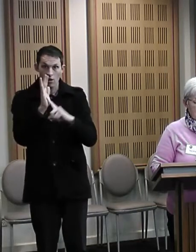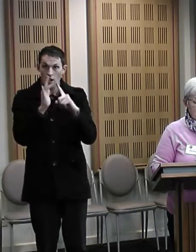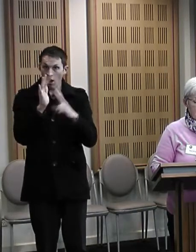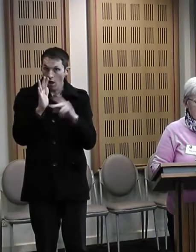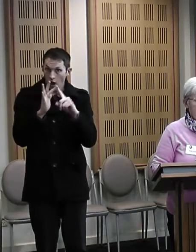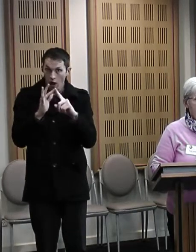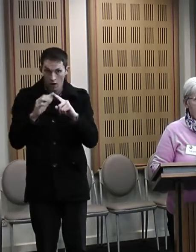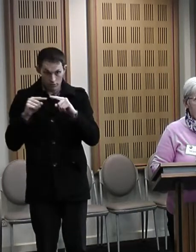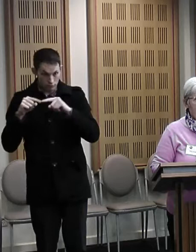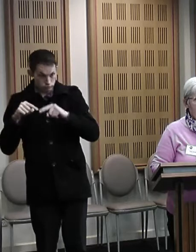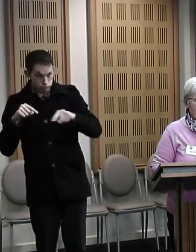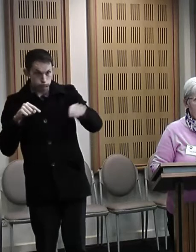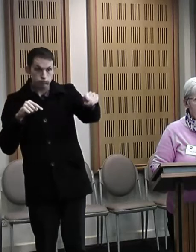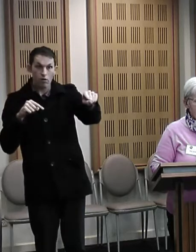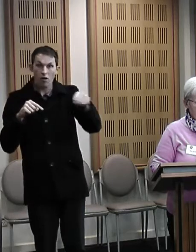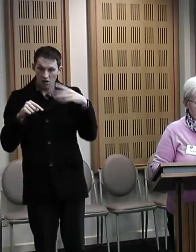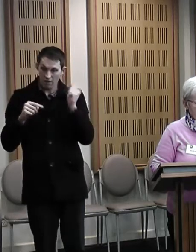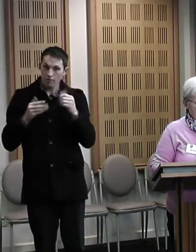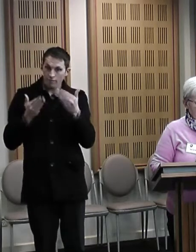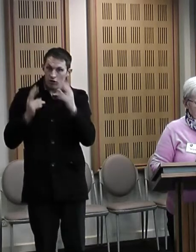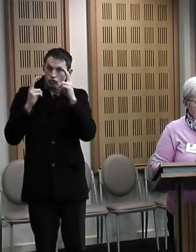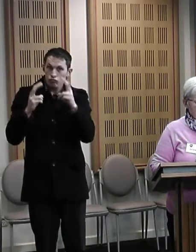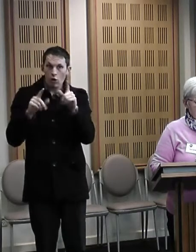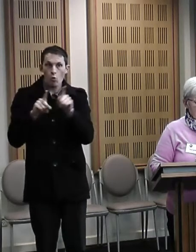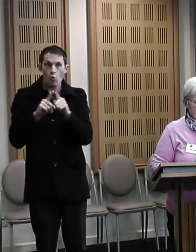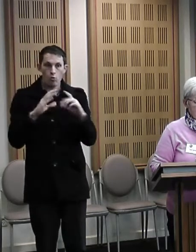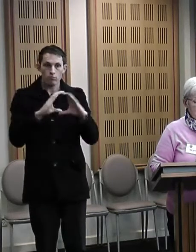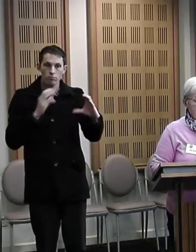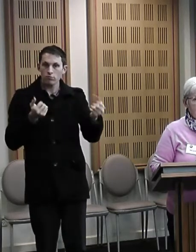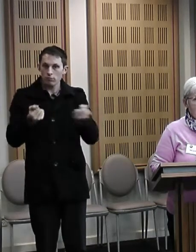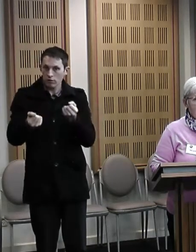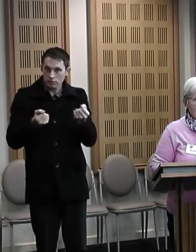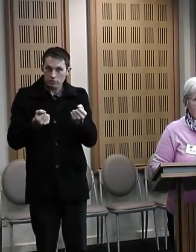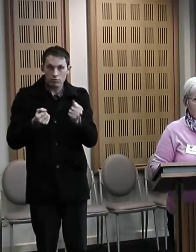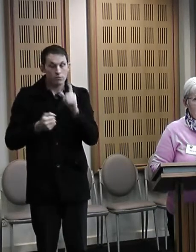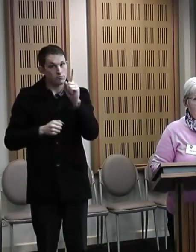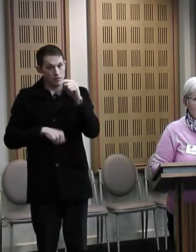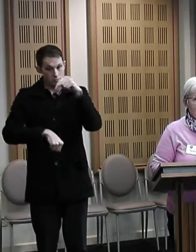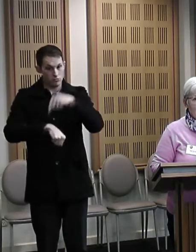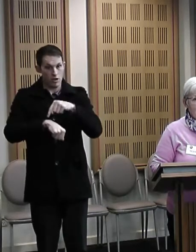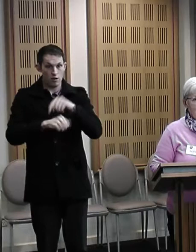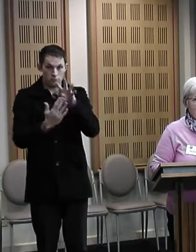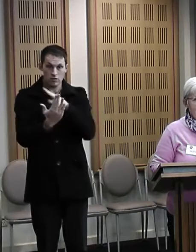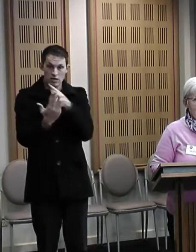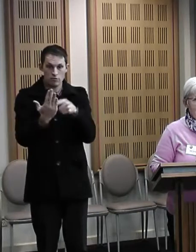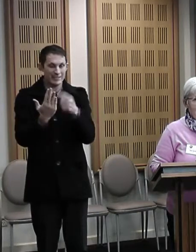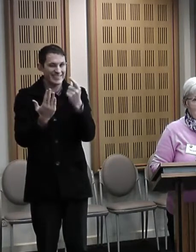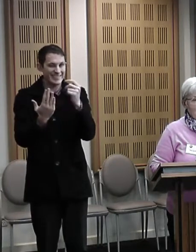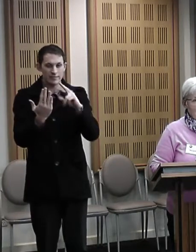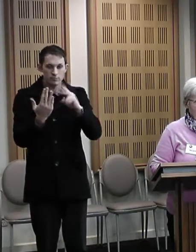provides a combination of train and coach with timetables subject to change at a moment's notice.